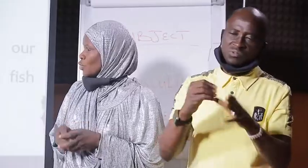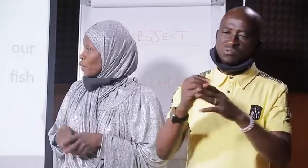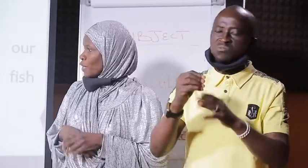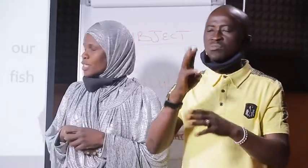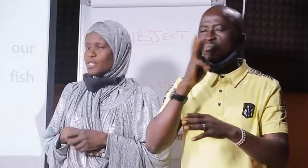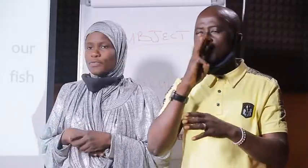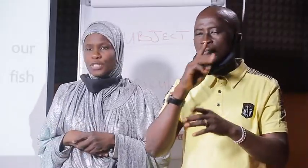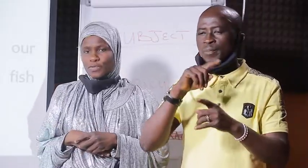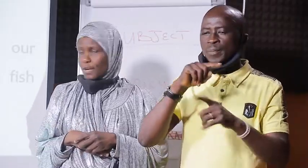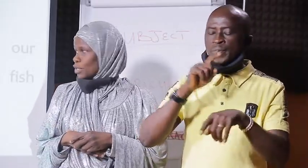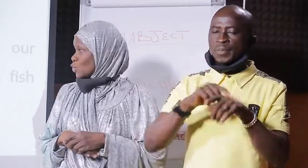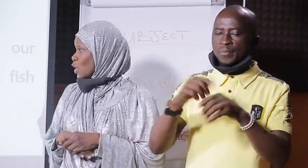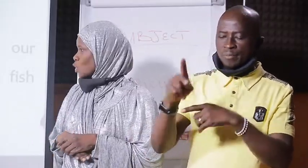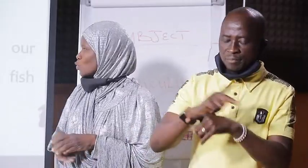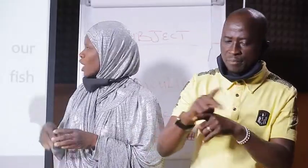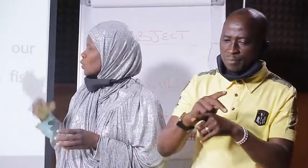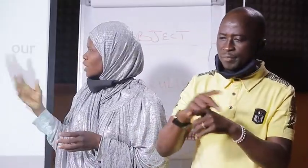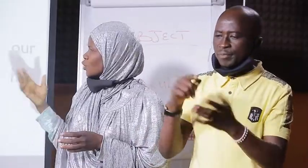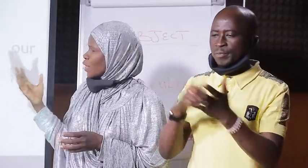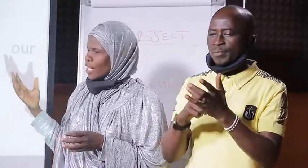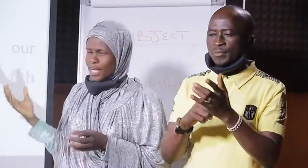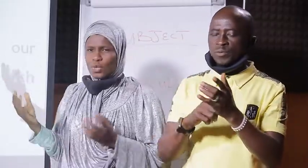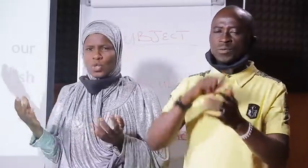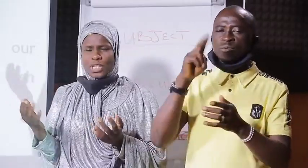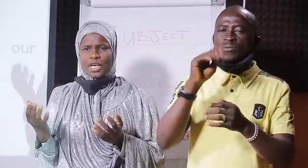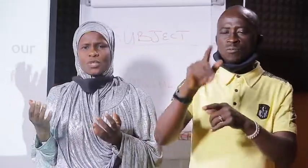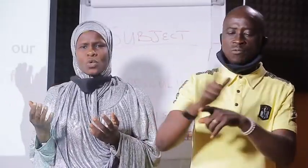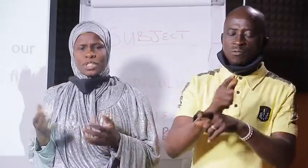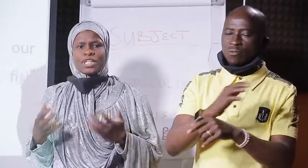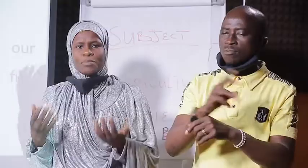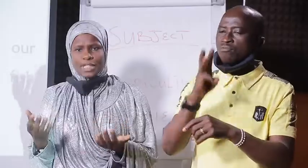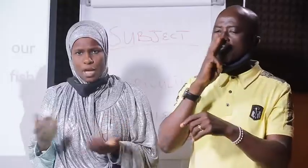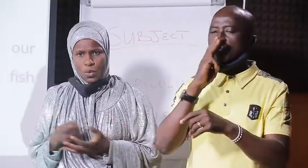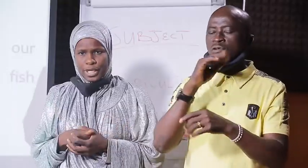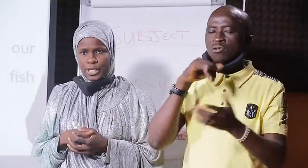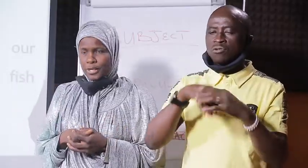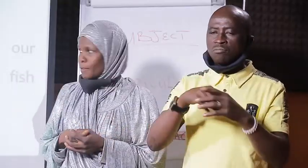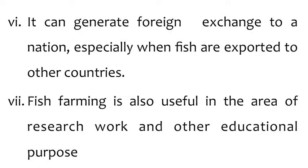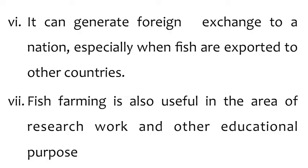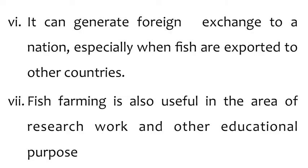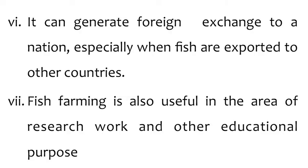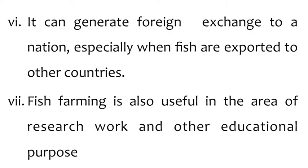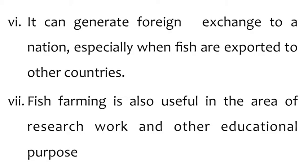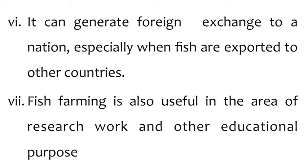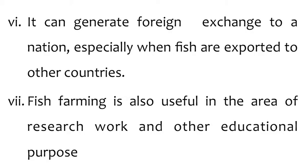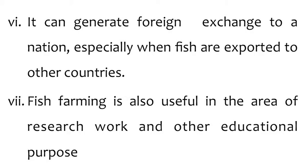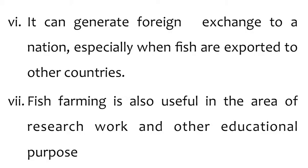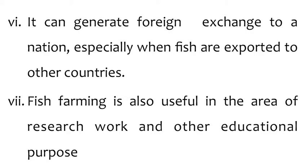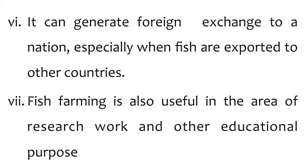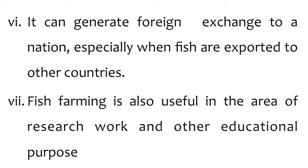when you are practicing fish farming you are what you are using your land and water in what in a better way six